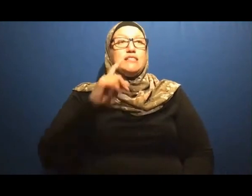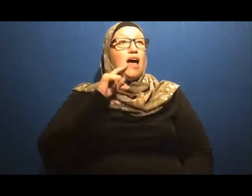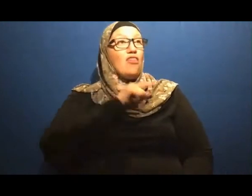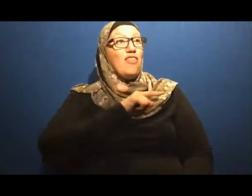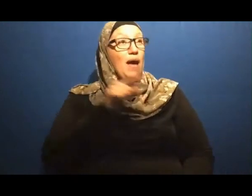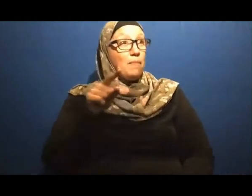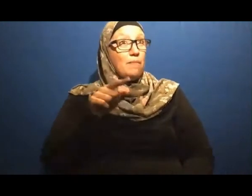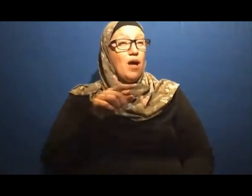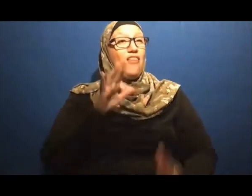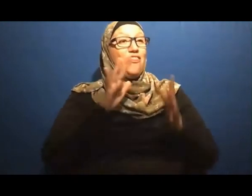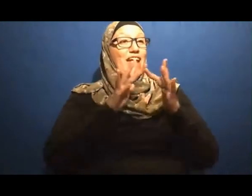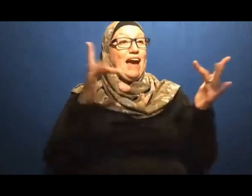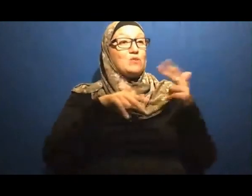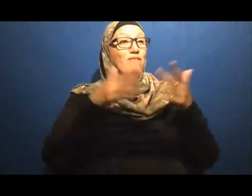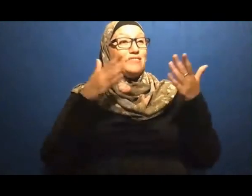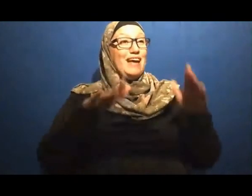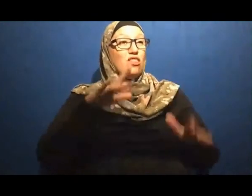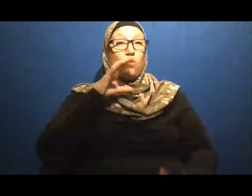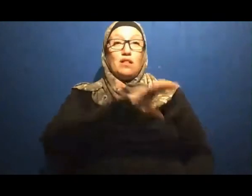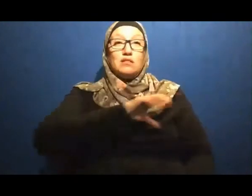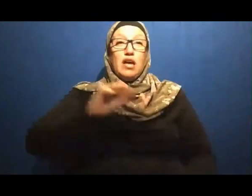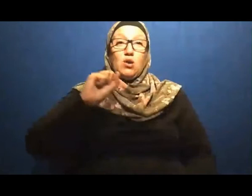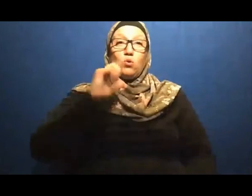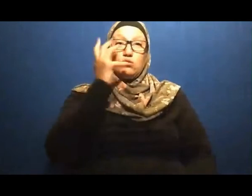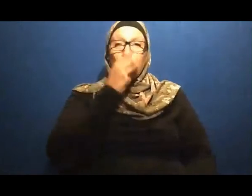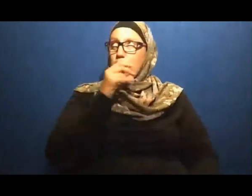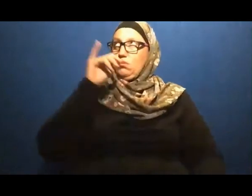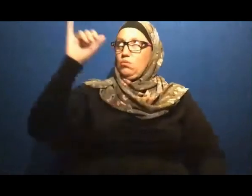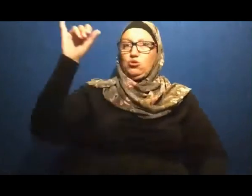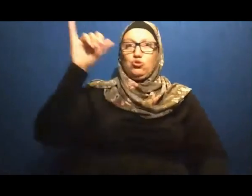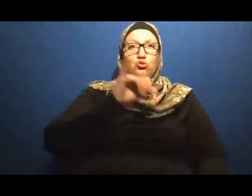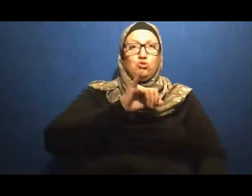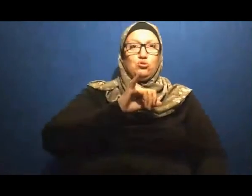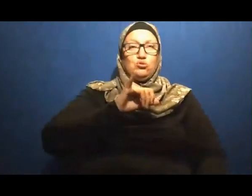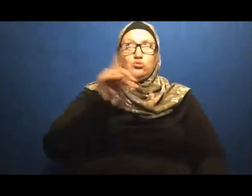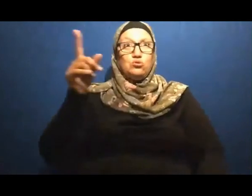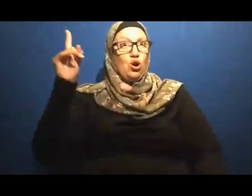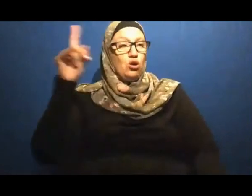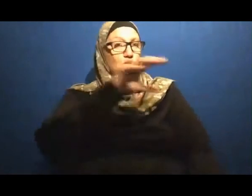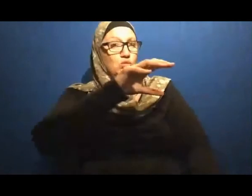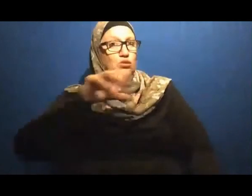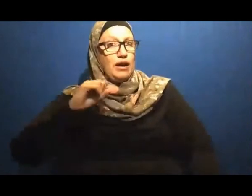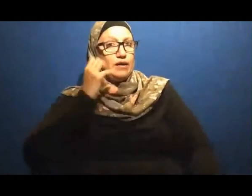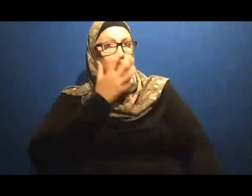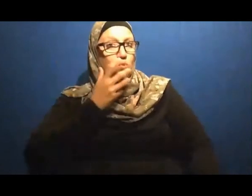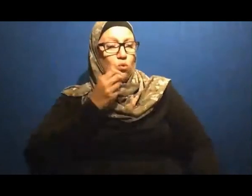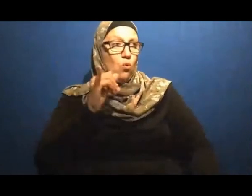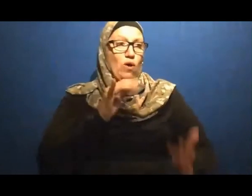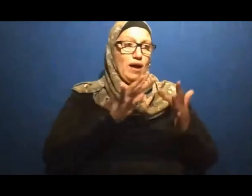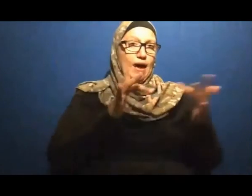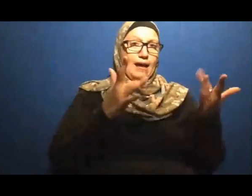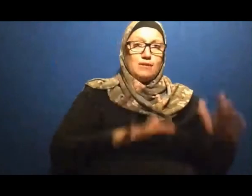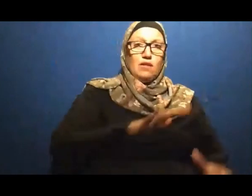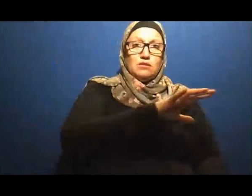taking your soul So question again is Is God causing death Or the angel of death Is causing death